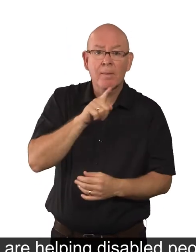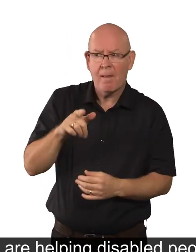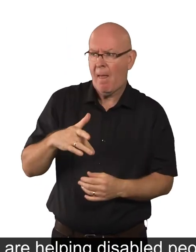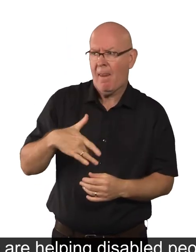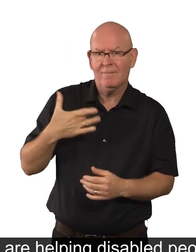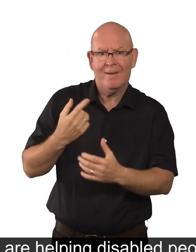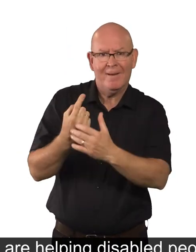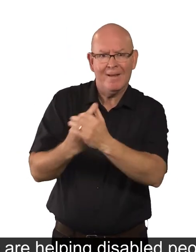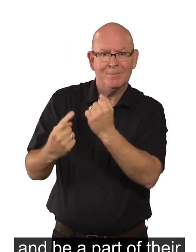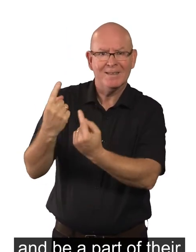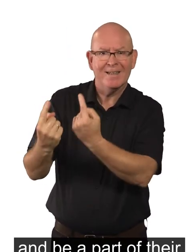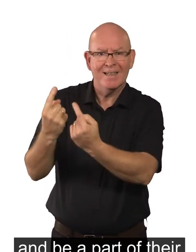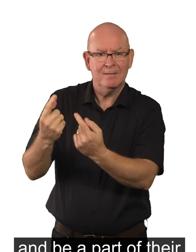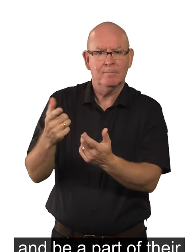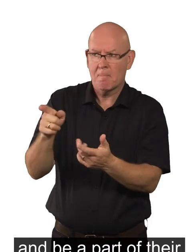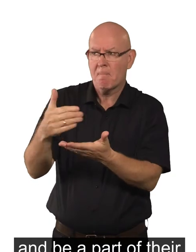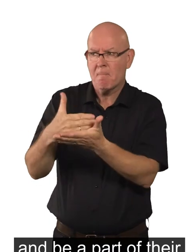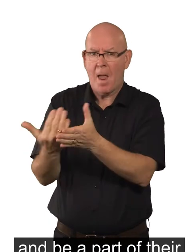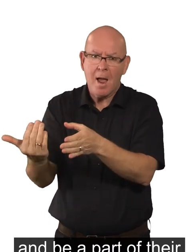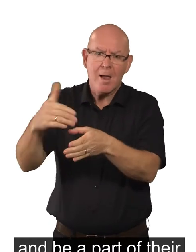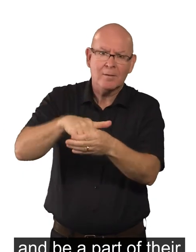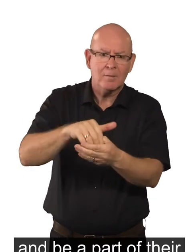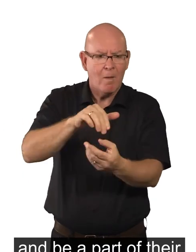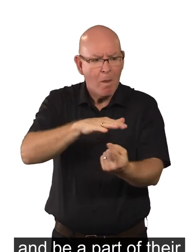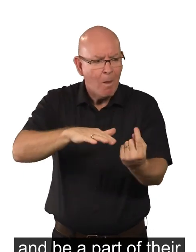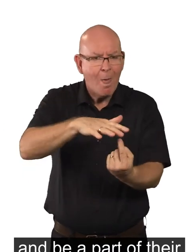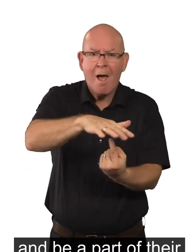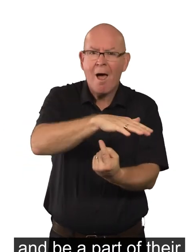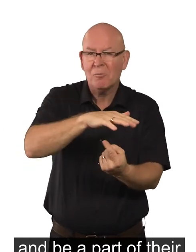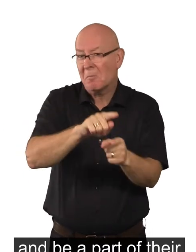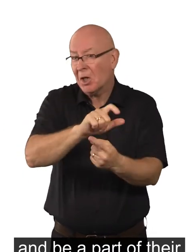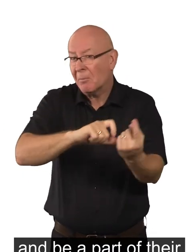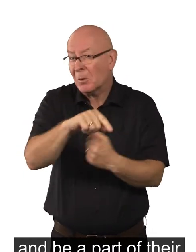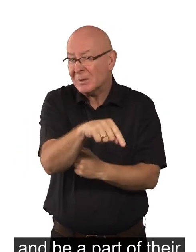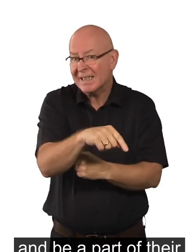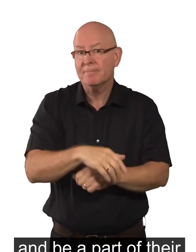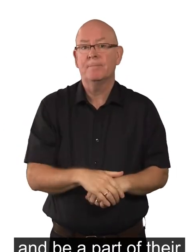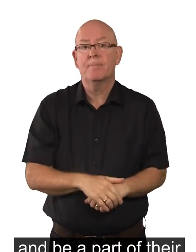independently and be a part of their local area Living